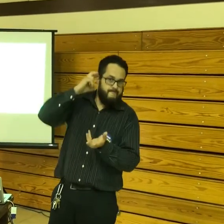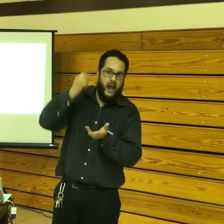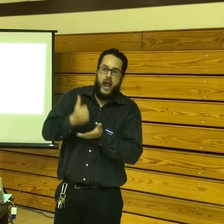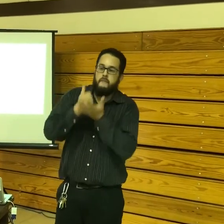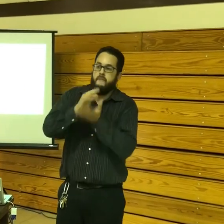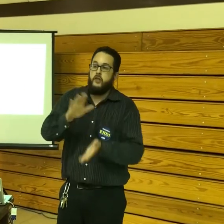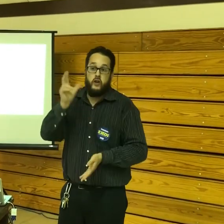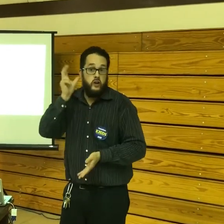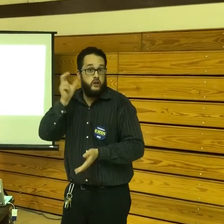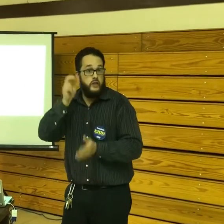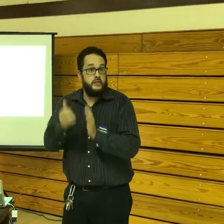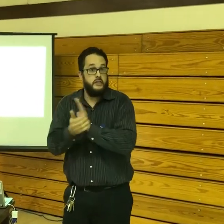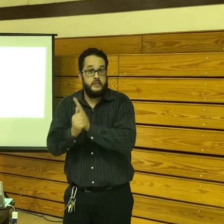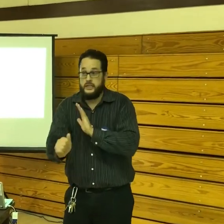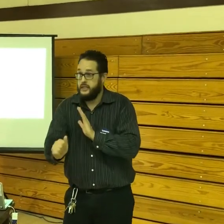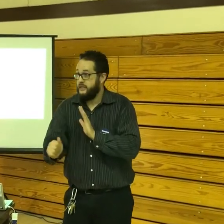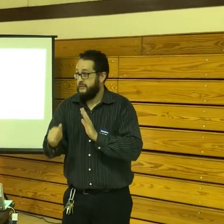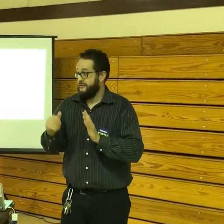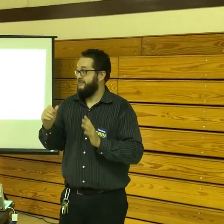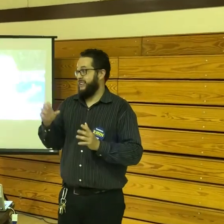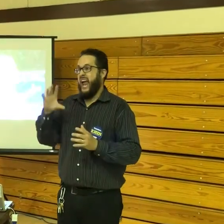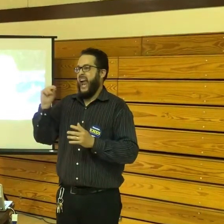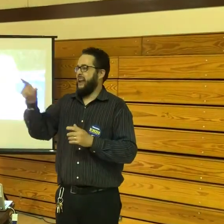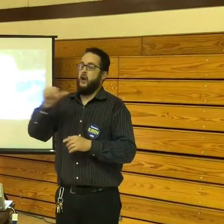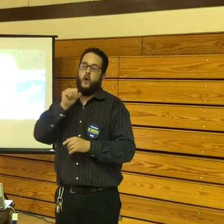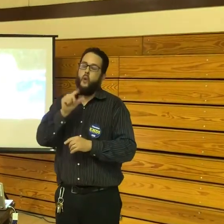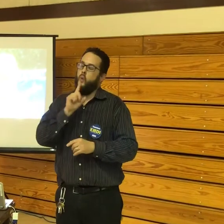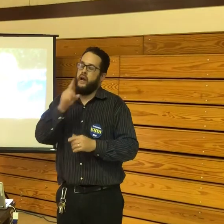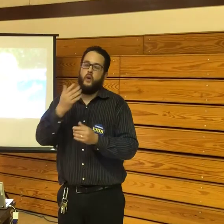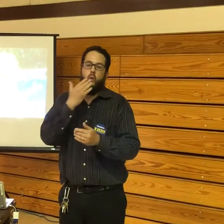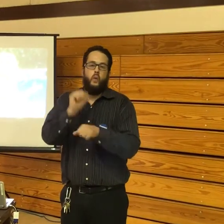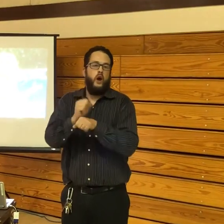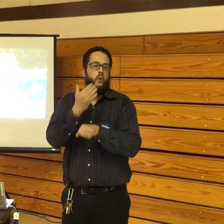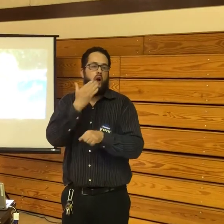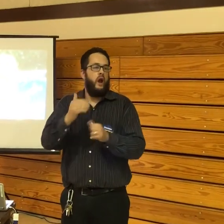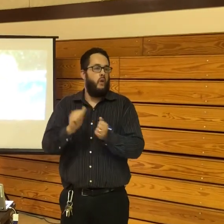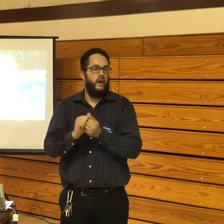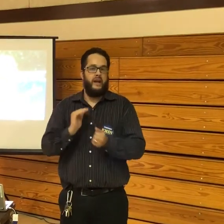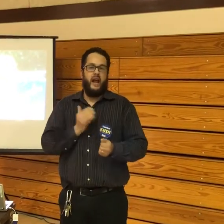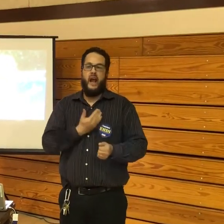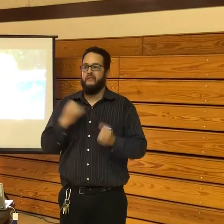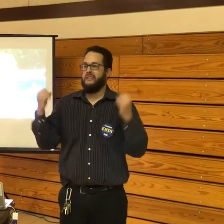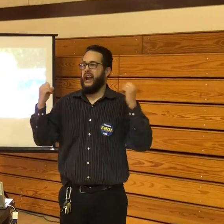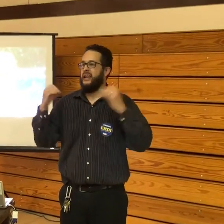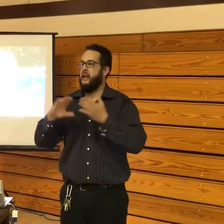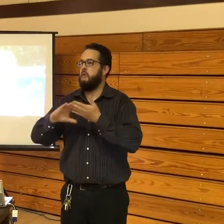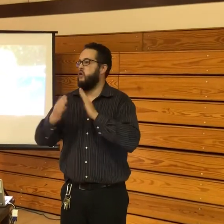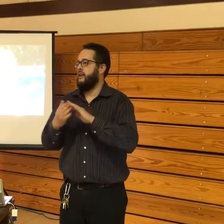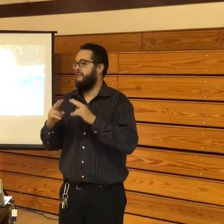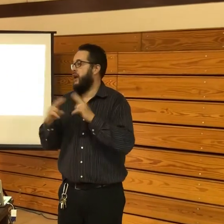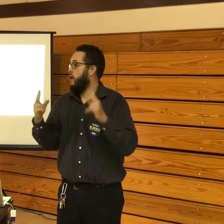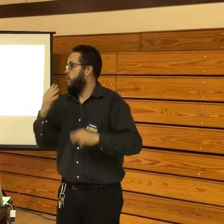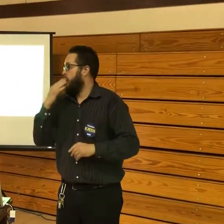to help their hearing skills. Now, it doesn't really work well with our signing community.